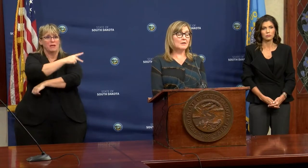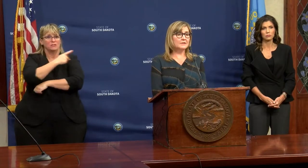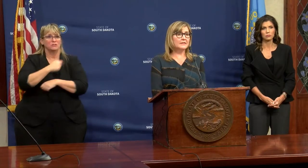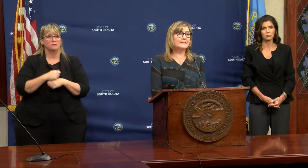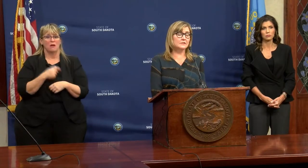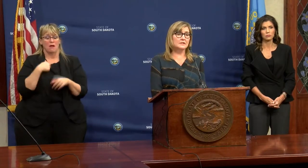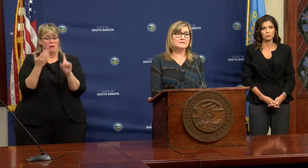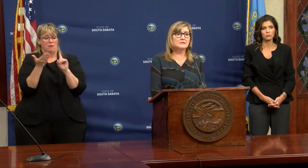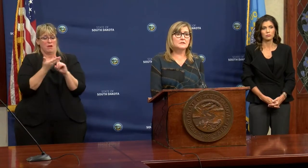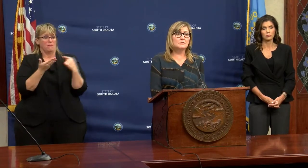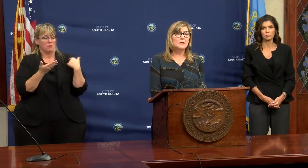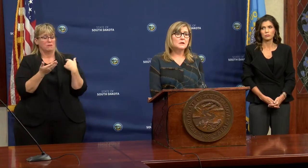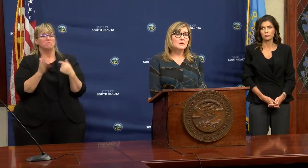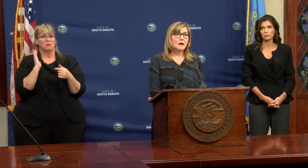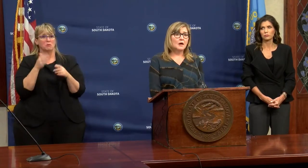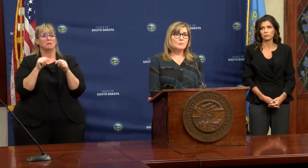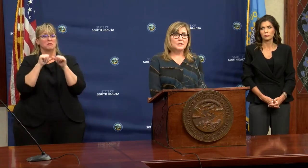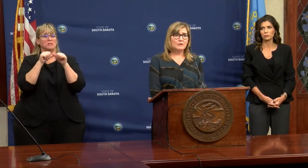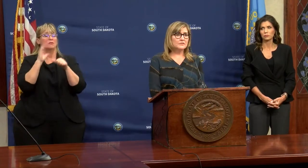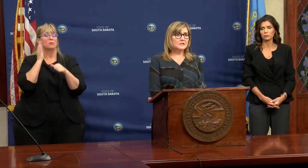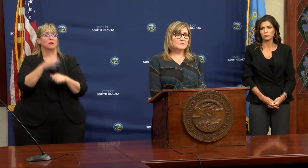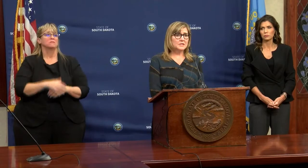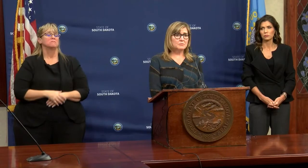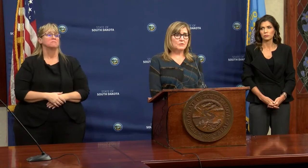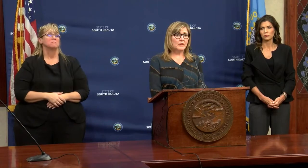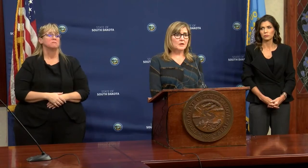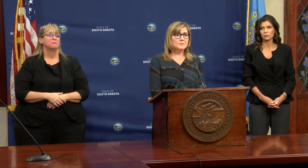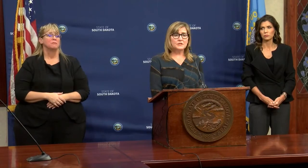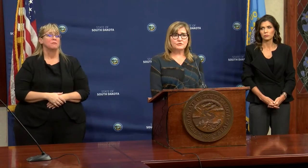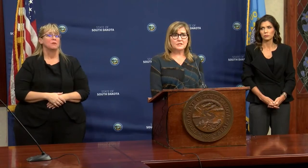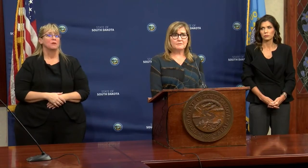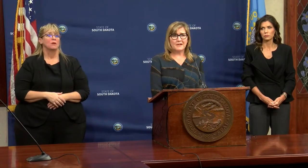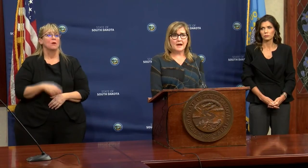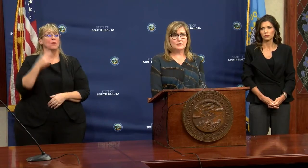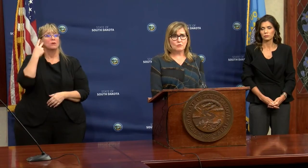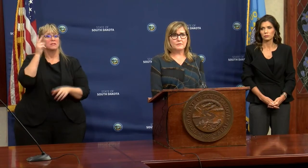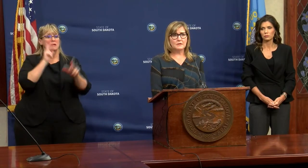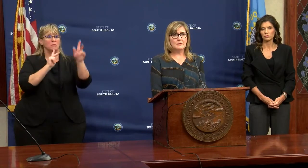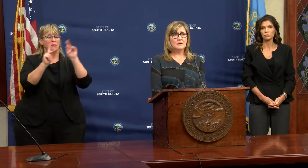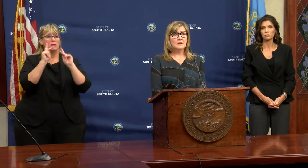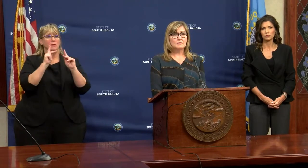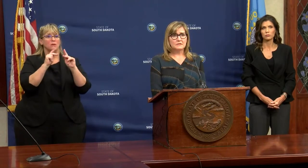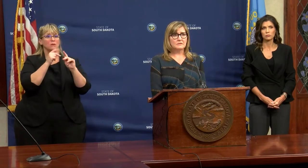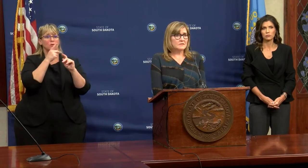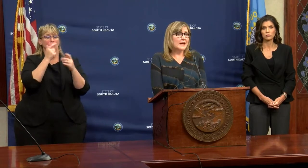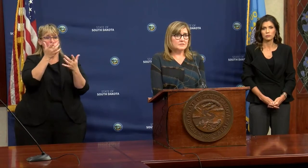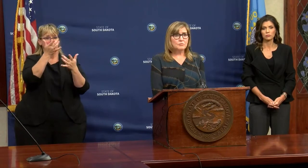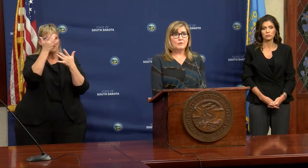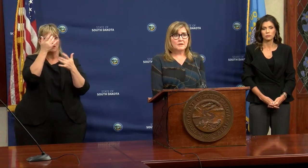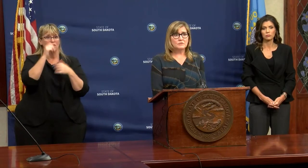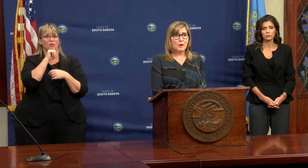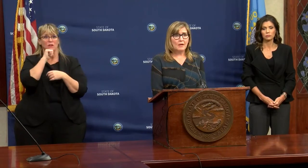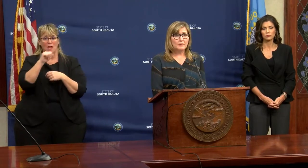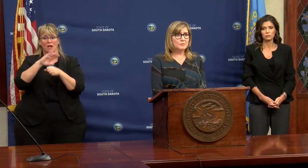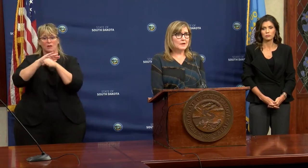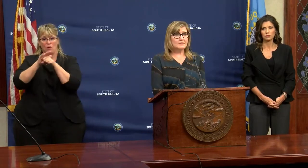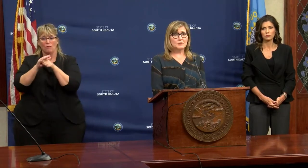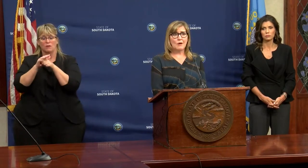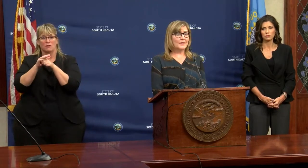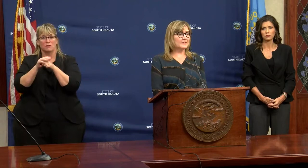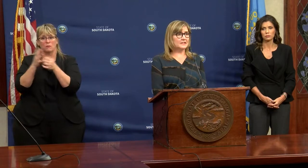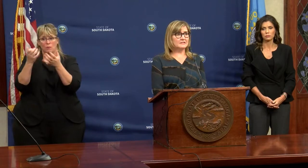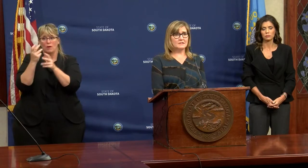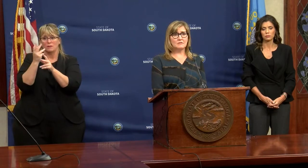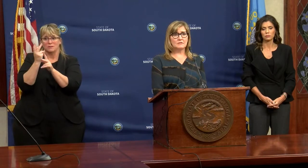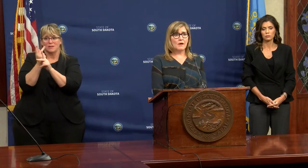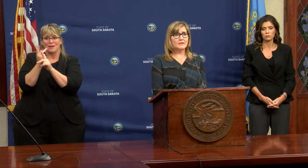confident that that's going to continue. We are seeing people being treated for non-COVID reasons. that's important as well. And we want to,